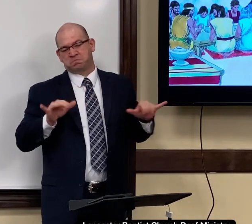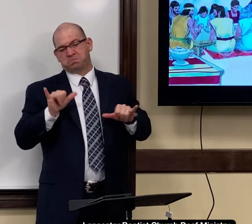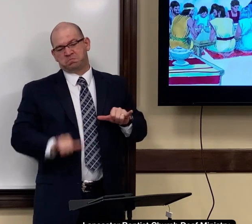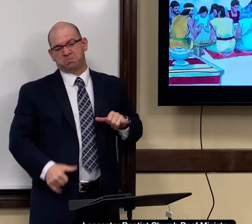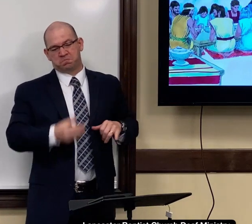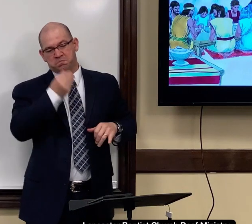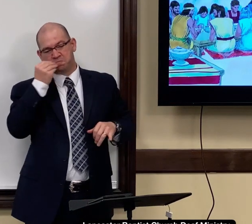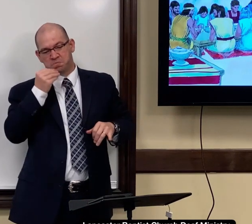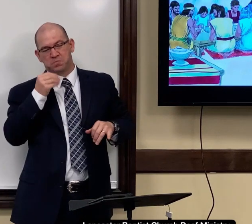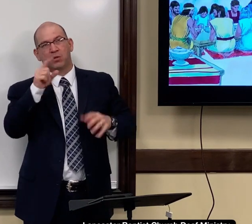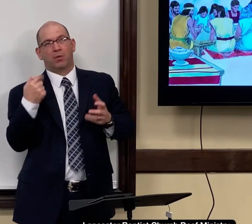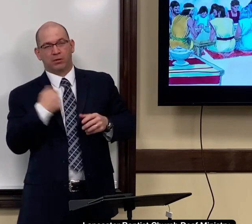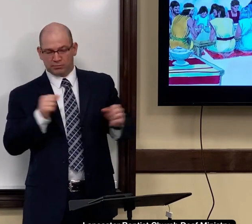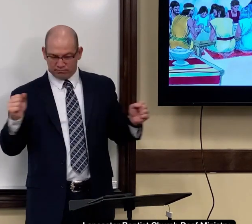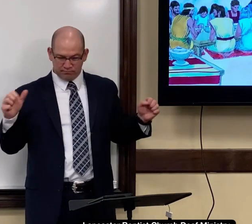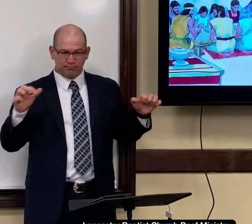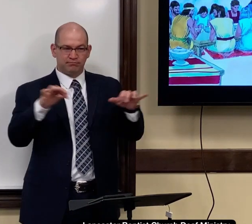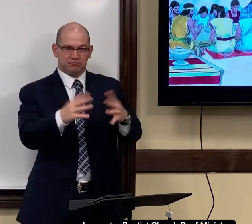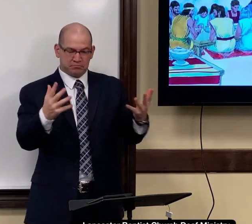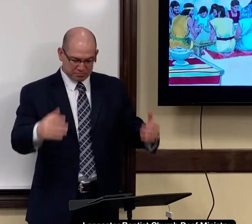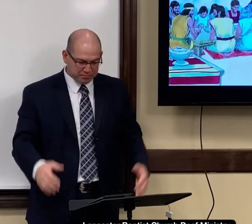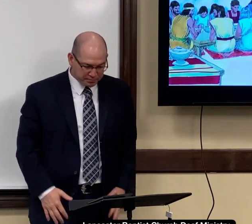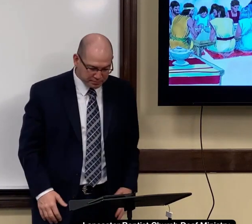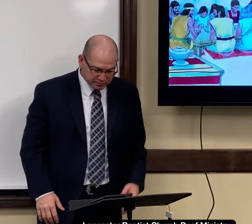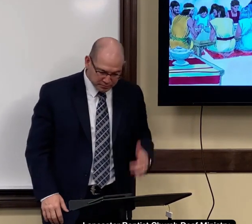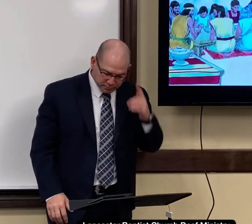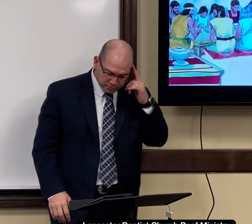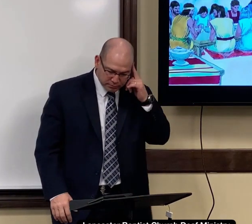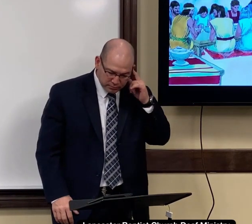To not forsake it. God wants us to gather together.